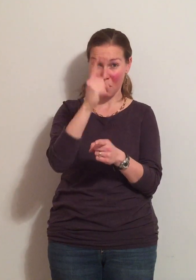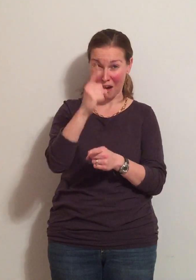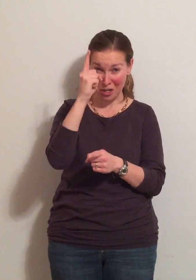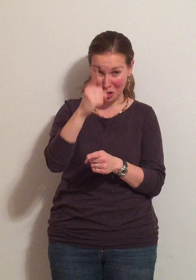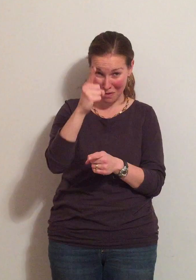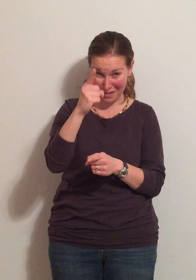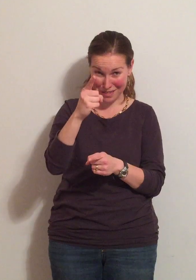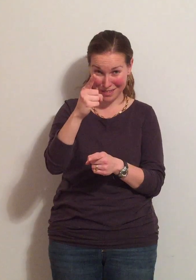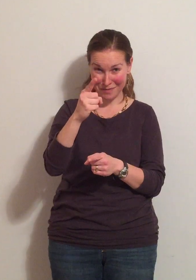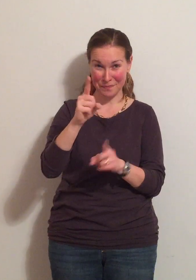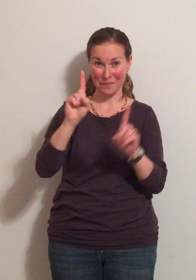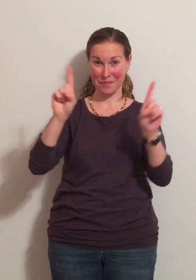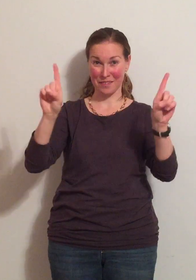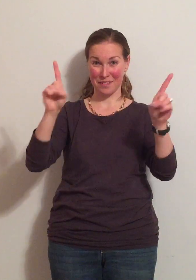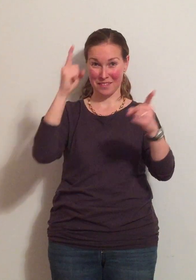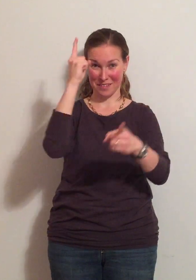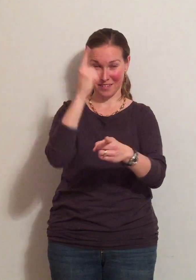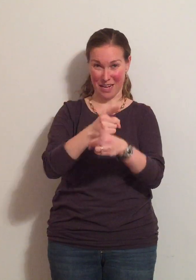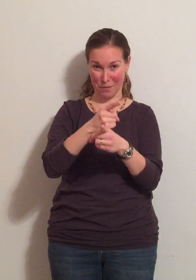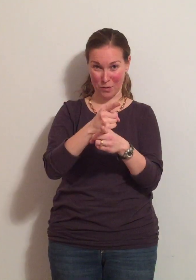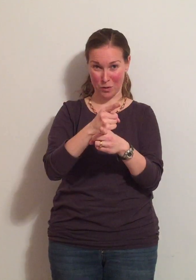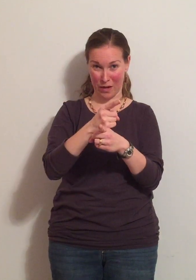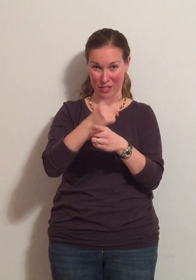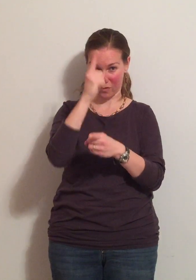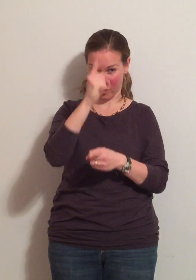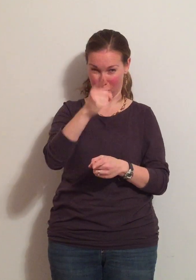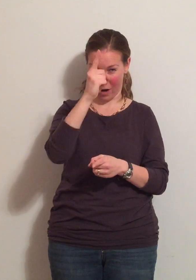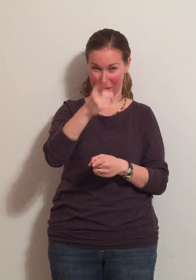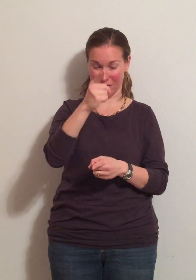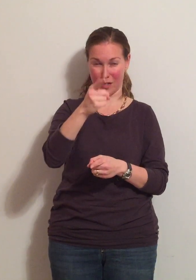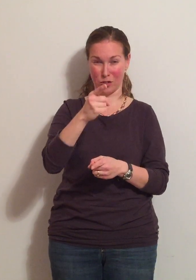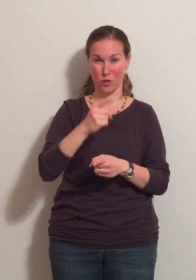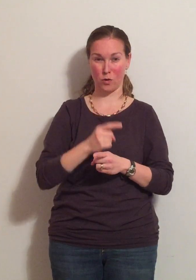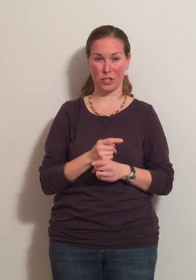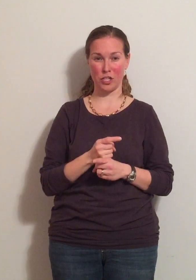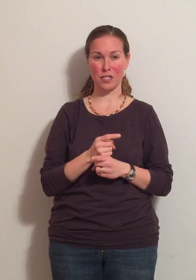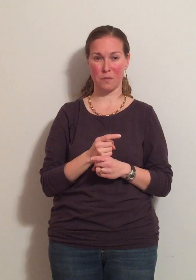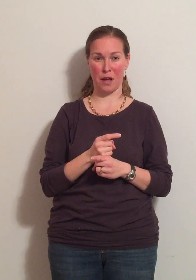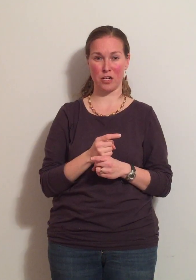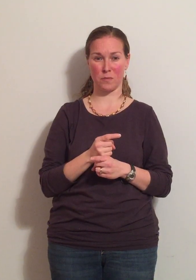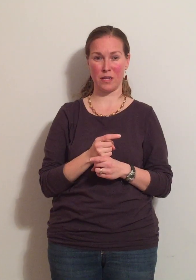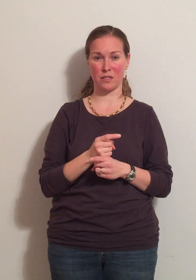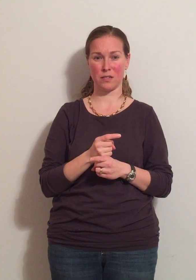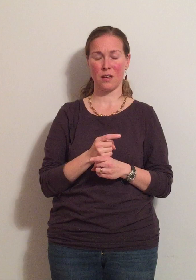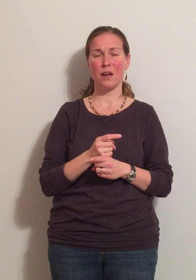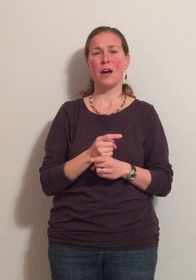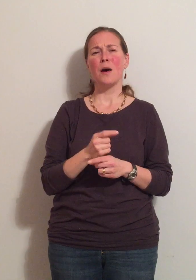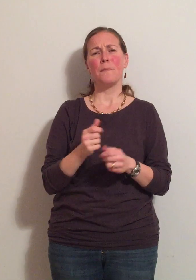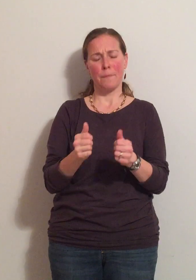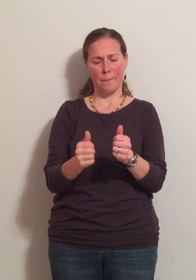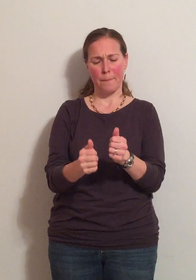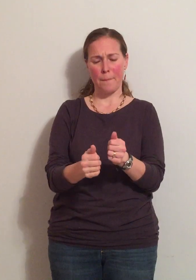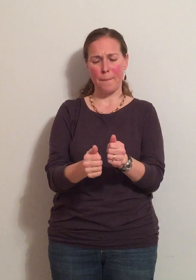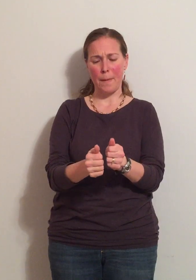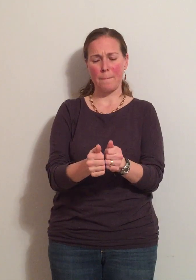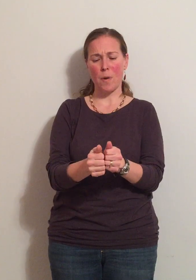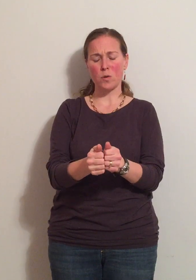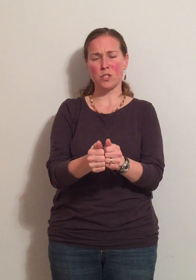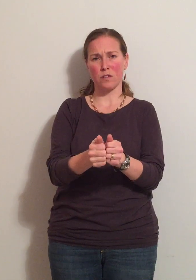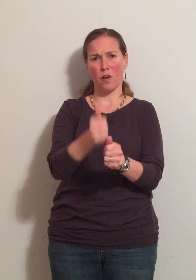punishments. Tap those two hands for right and you're scolding just punishments. But most of